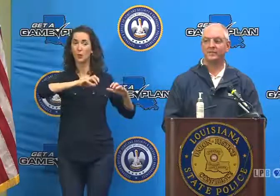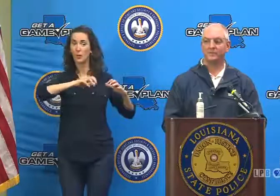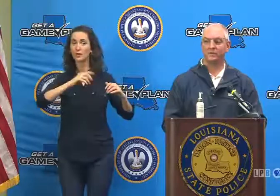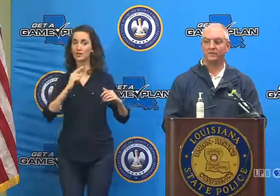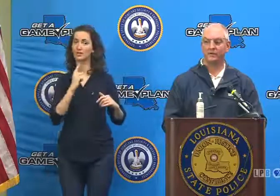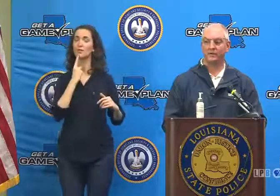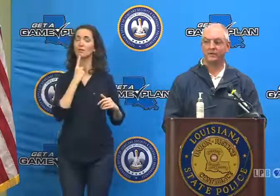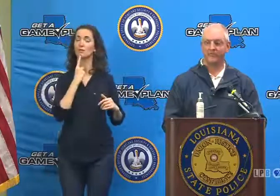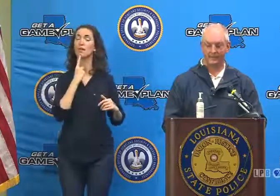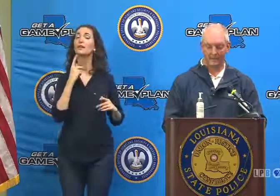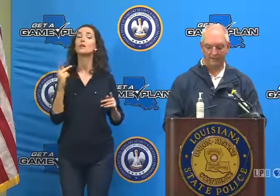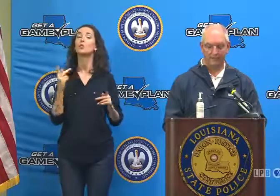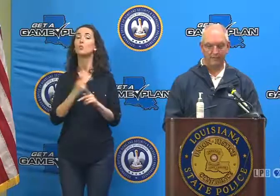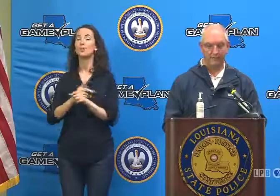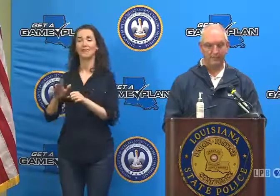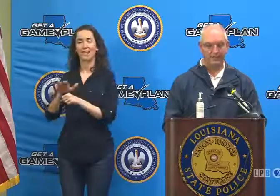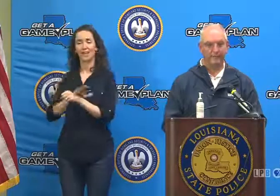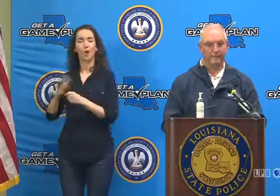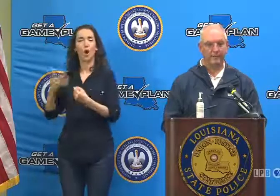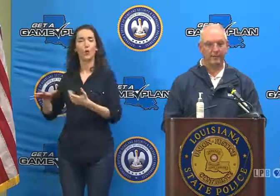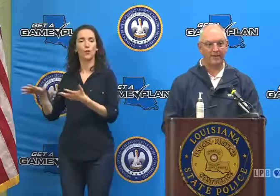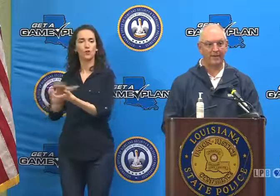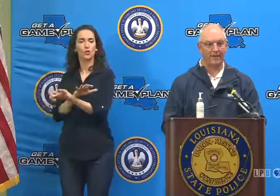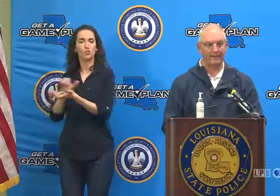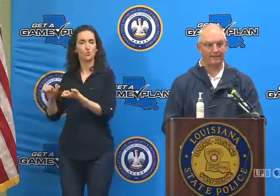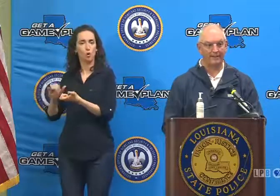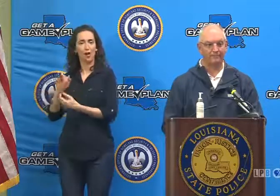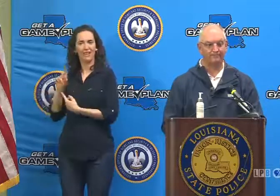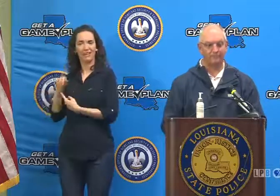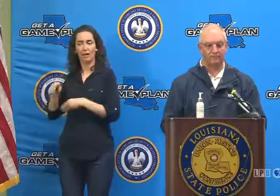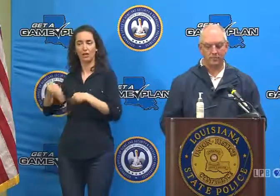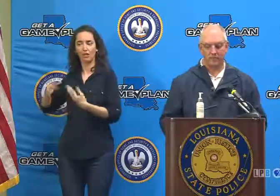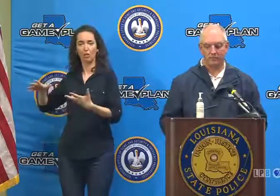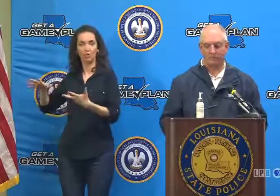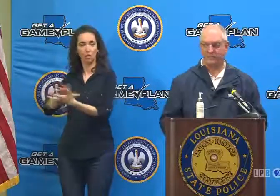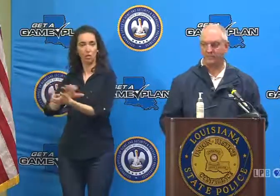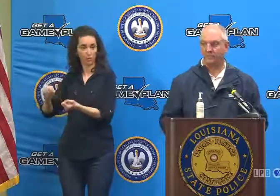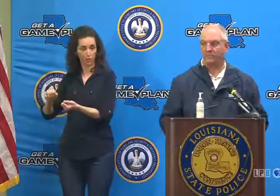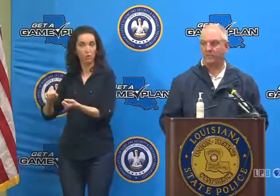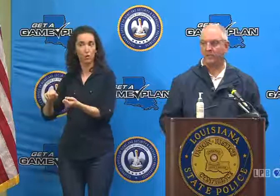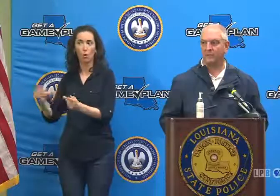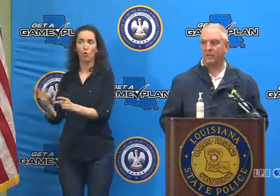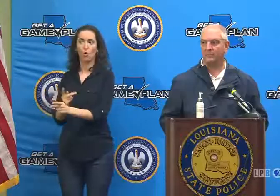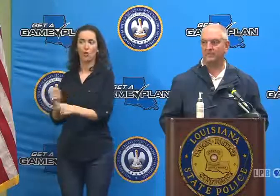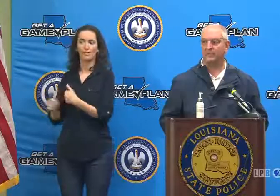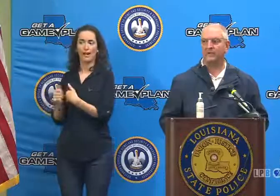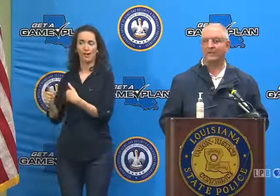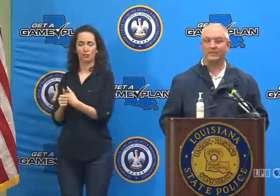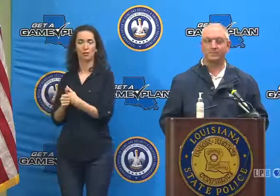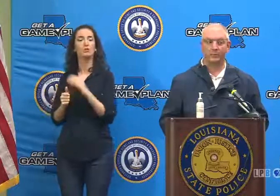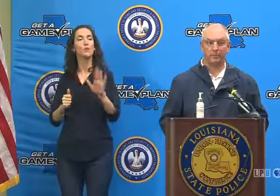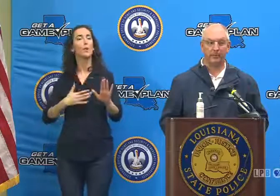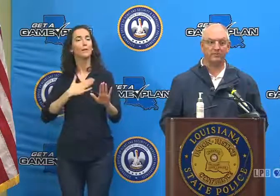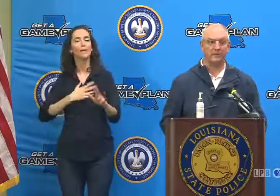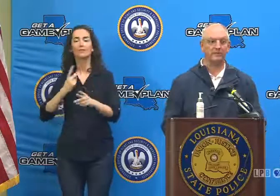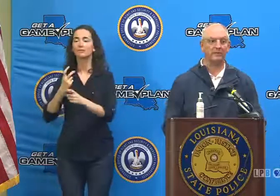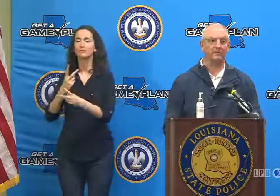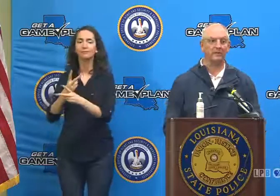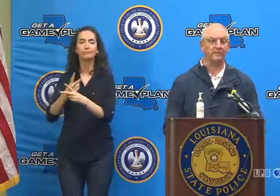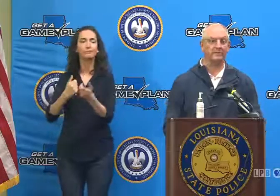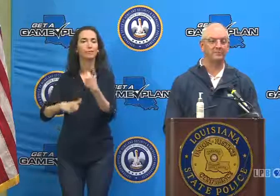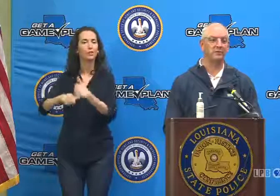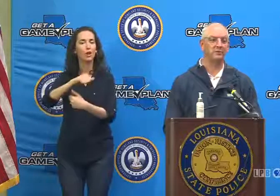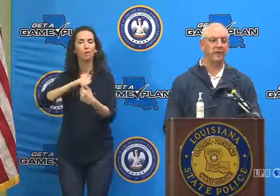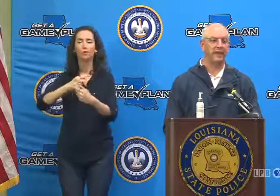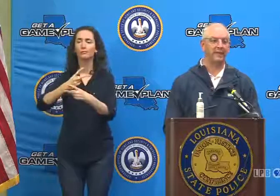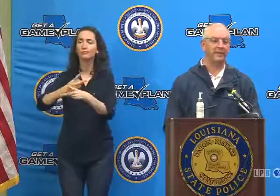that were so heavily impacted by Hurricane Ida. So let's continue to be good neighbors. Let's prepare ourselves and